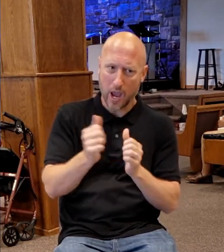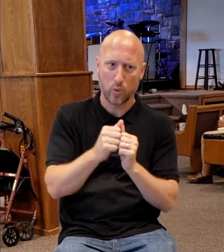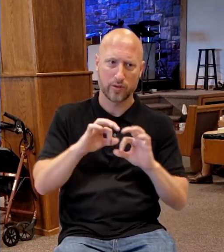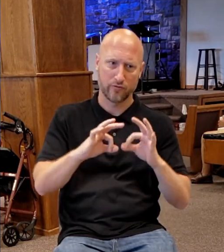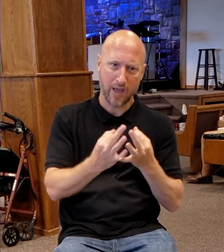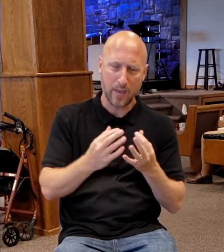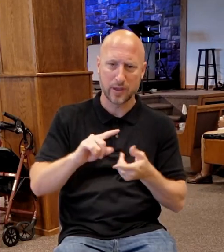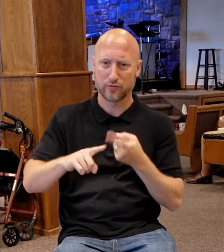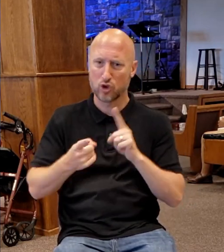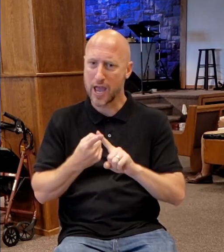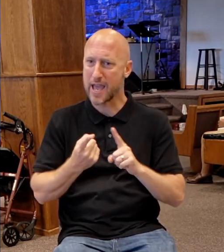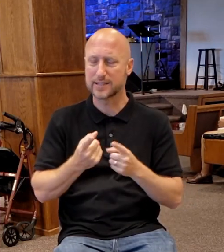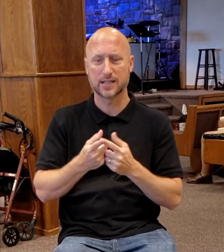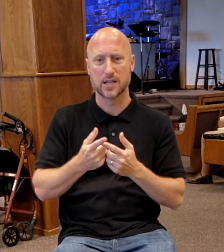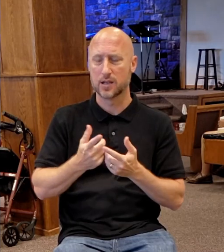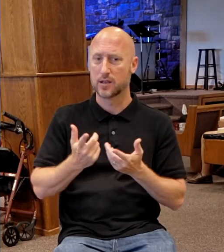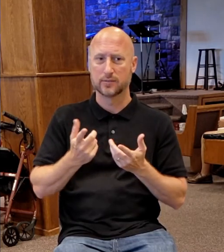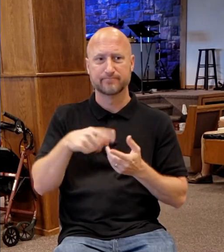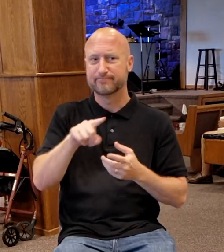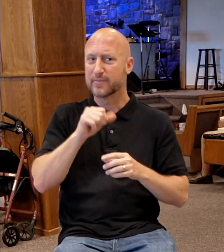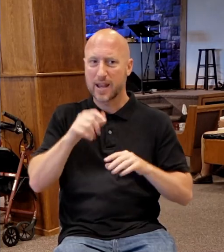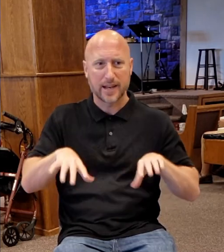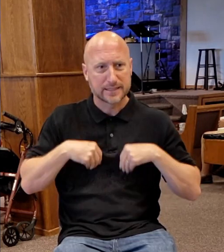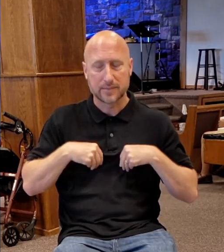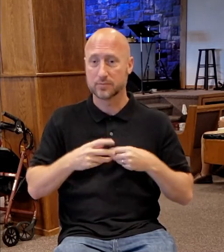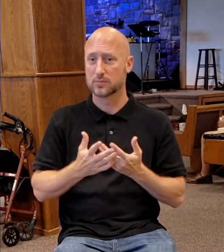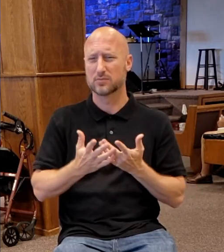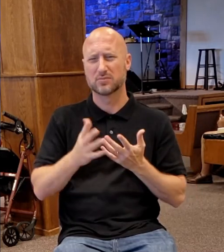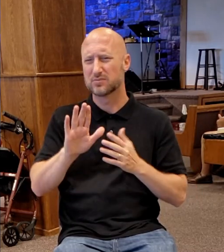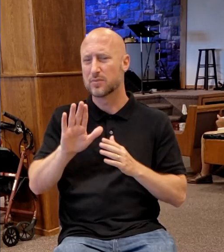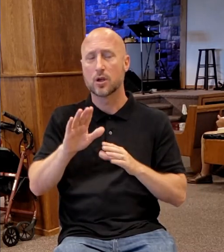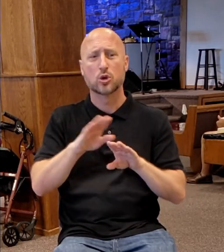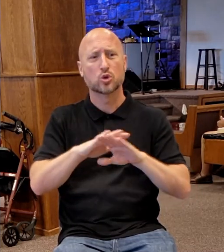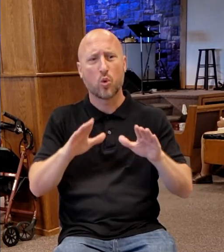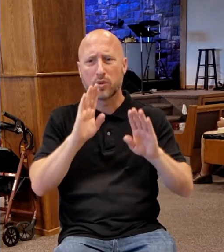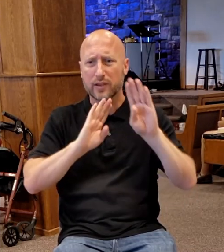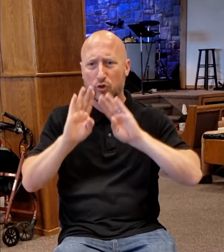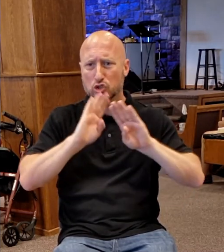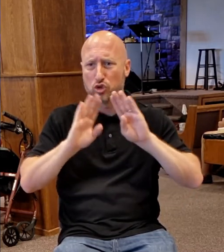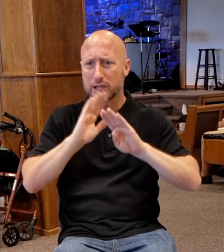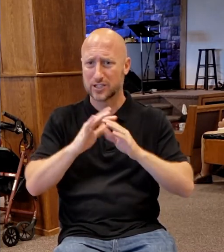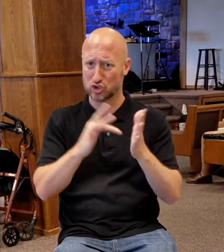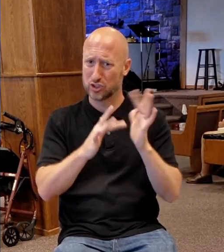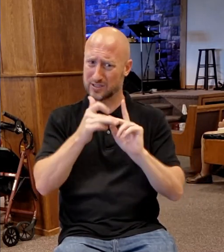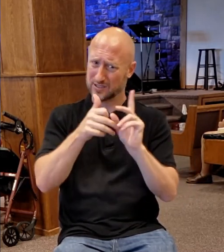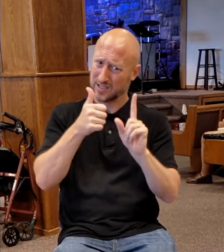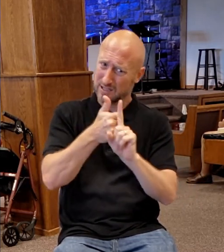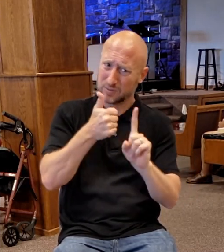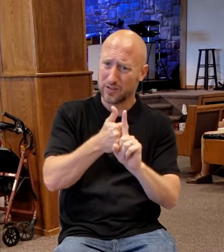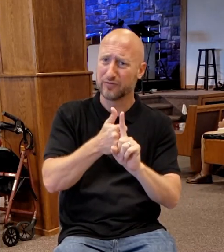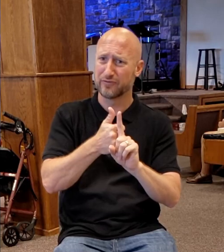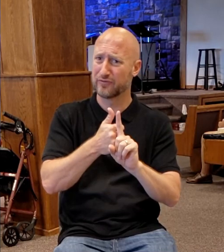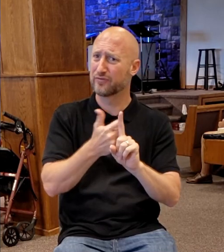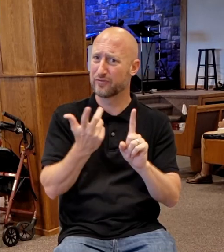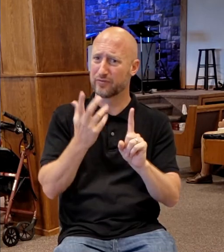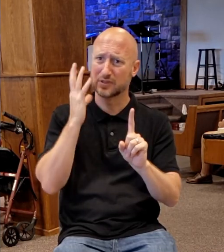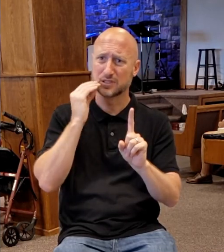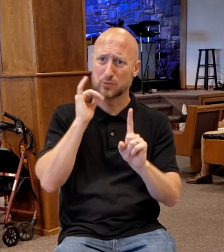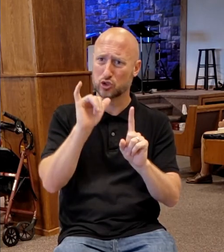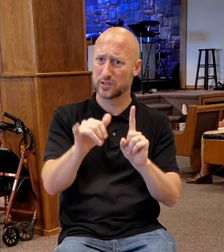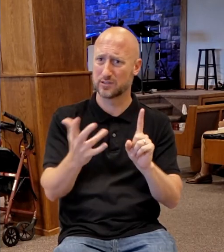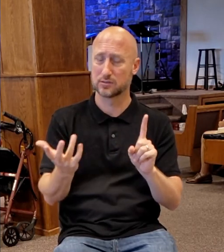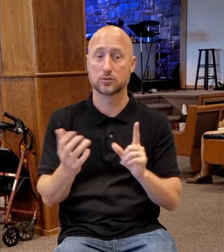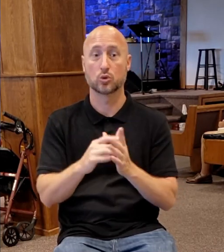speak in the house. They knew what, you know, when Joseph died, undoubtedly,